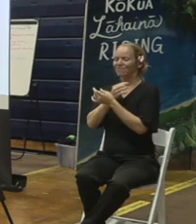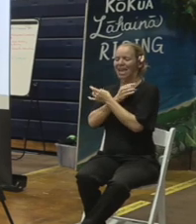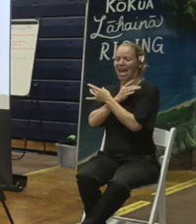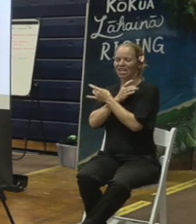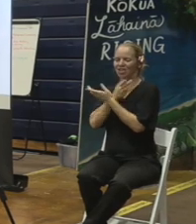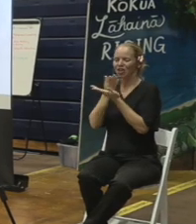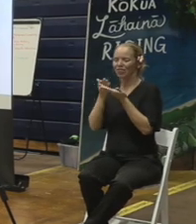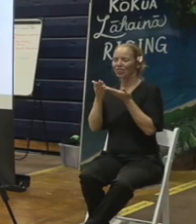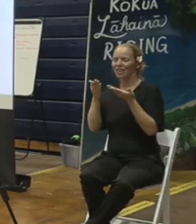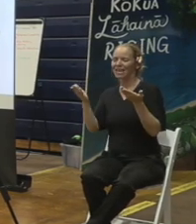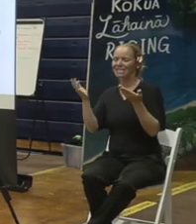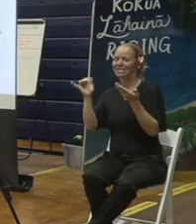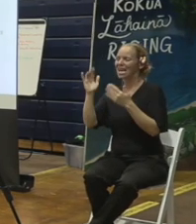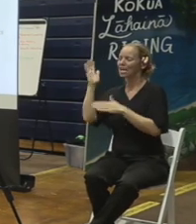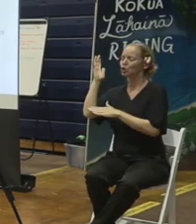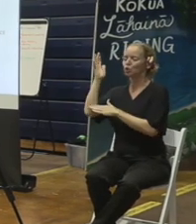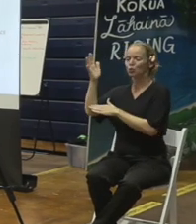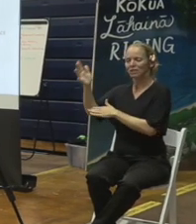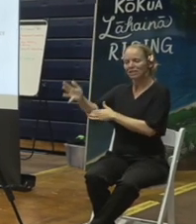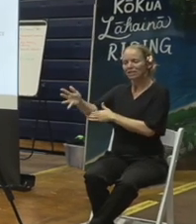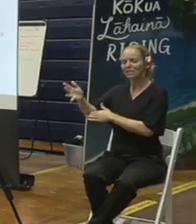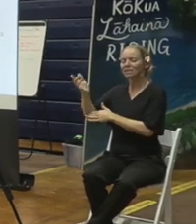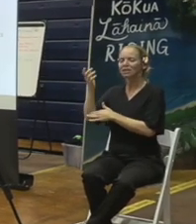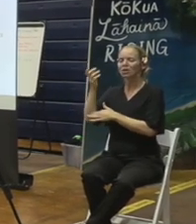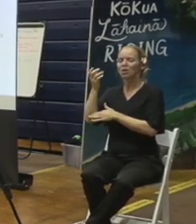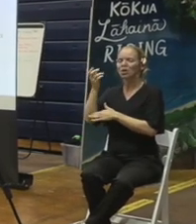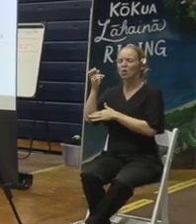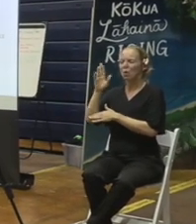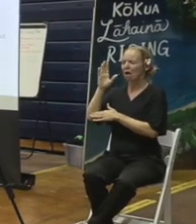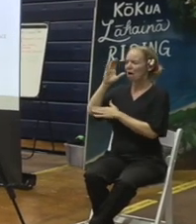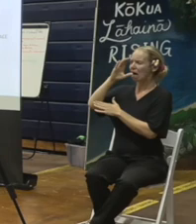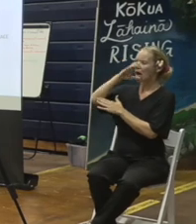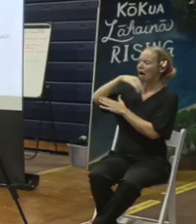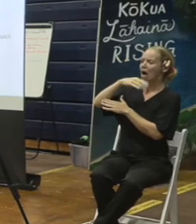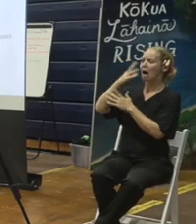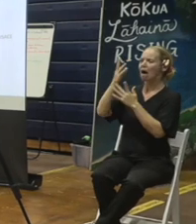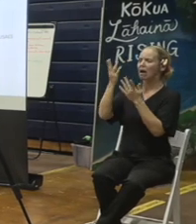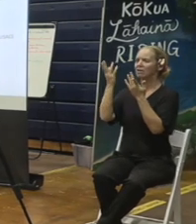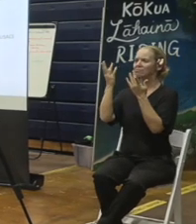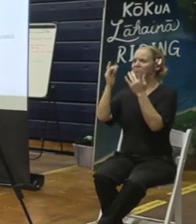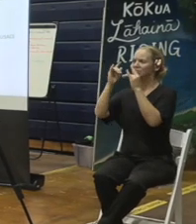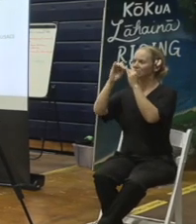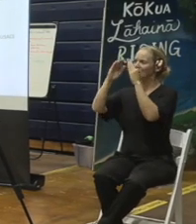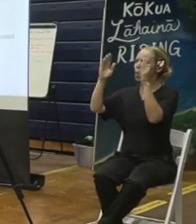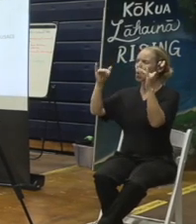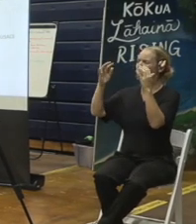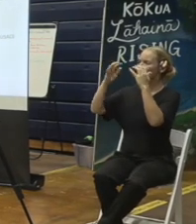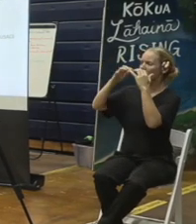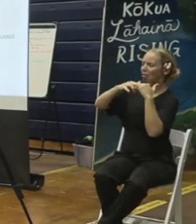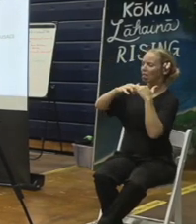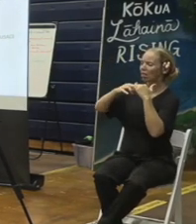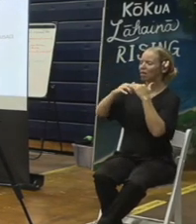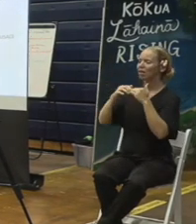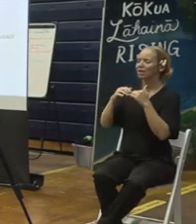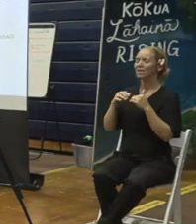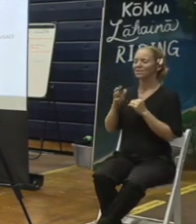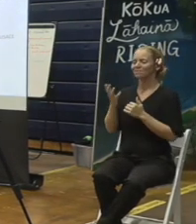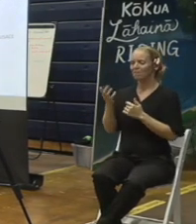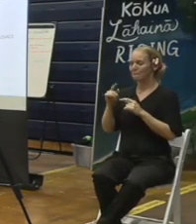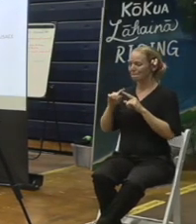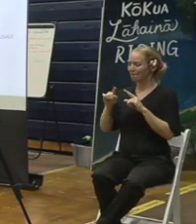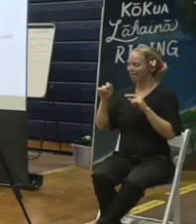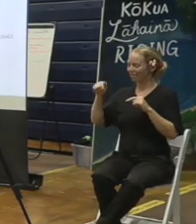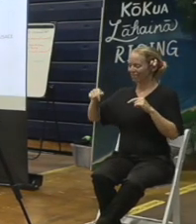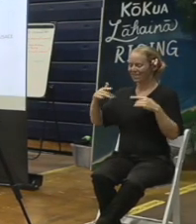hazardous trees and precariously perched structural elements. But for this event,